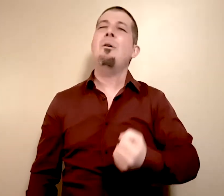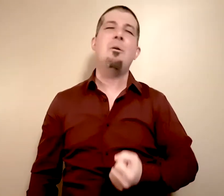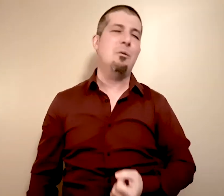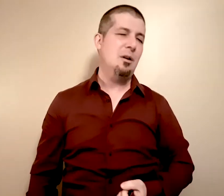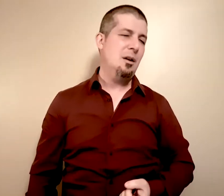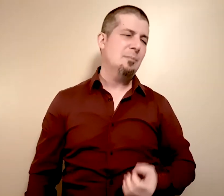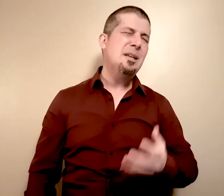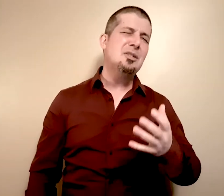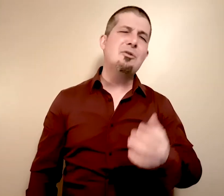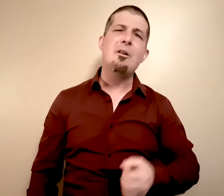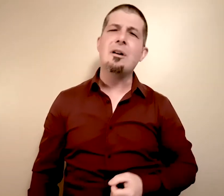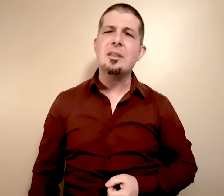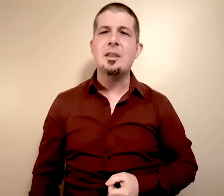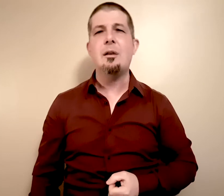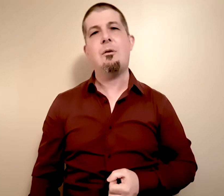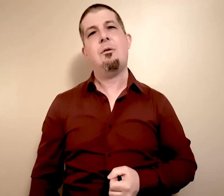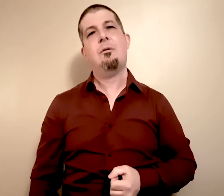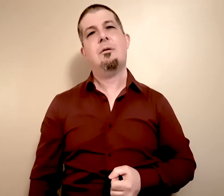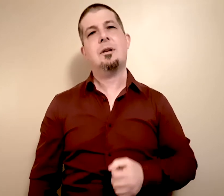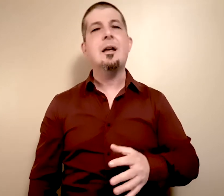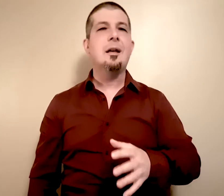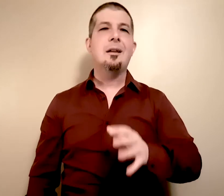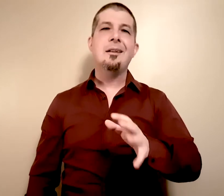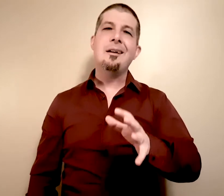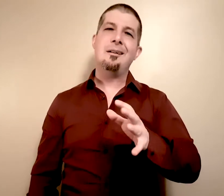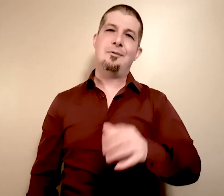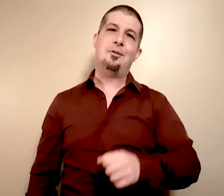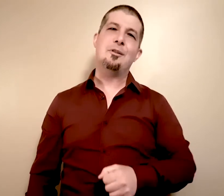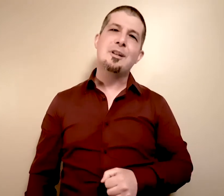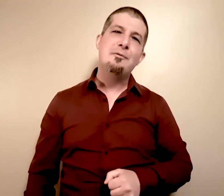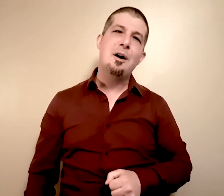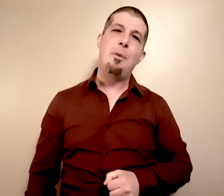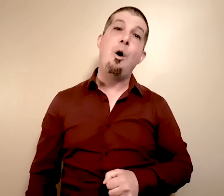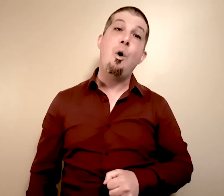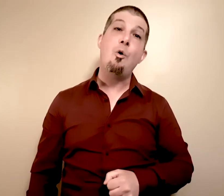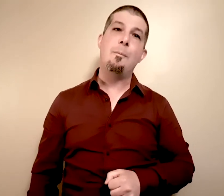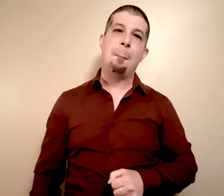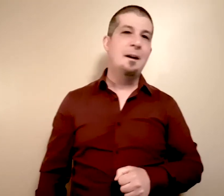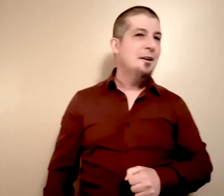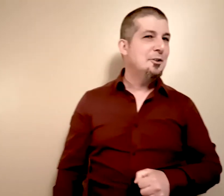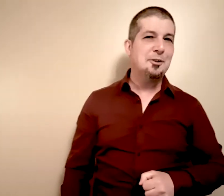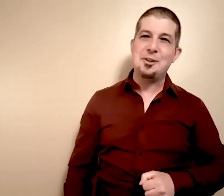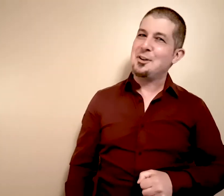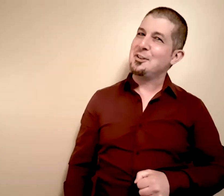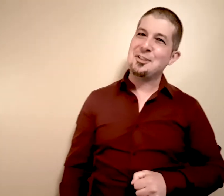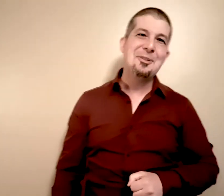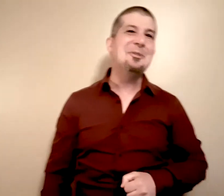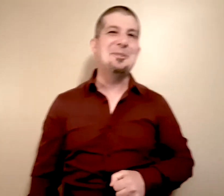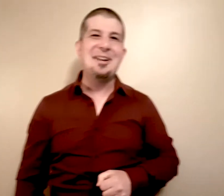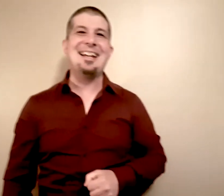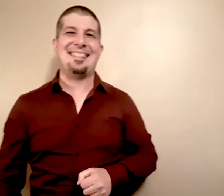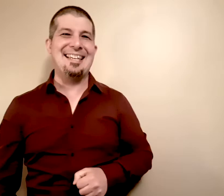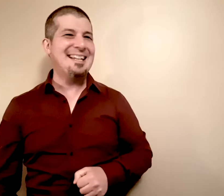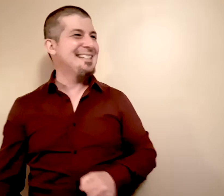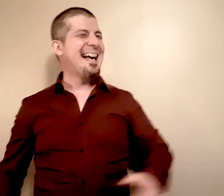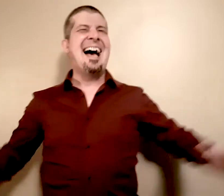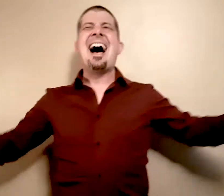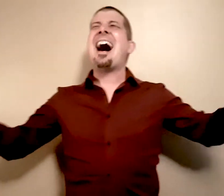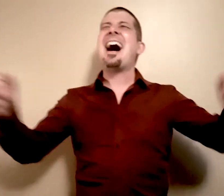Be strong in the Lord. Lord. Never give up hope. You're gonna do great things. I